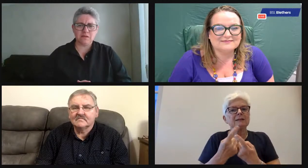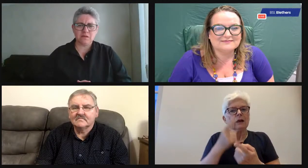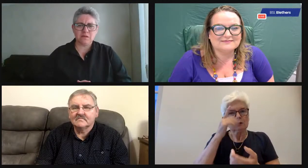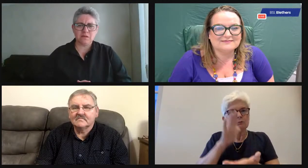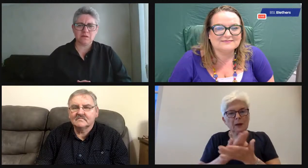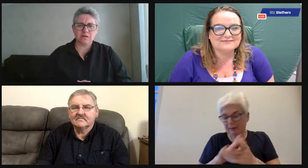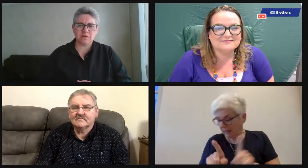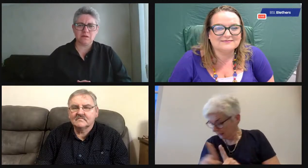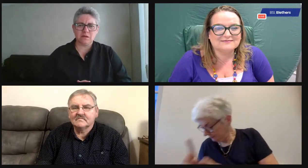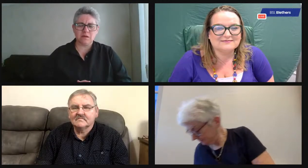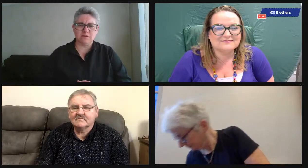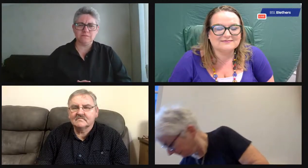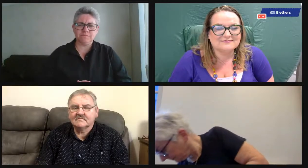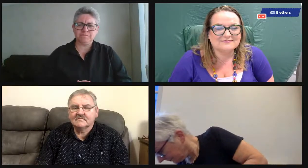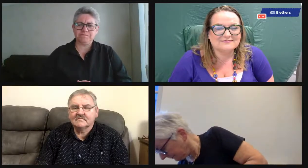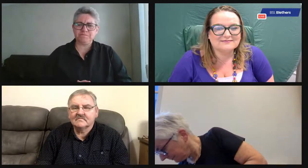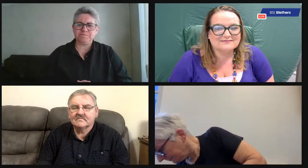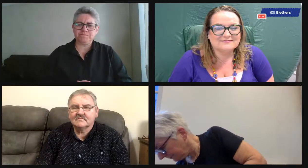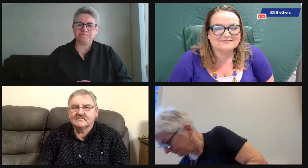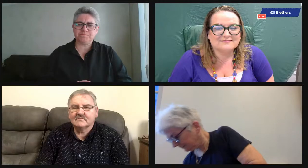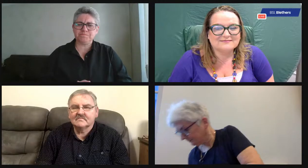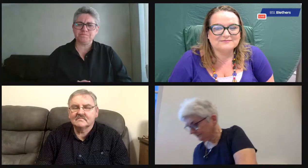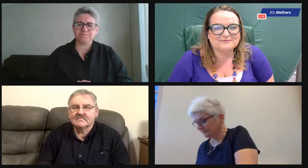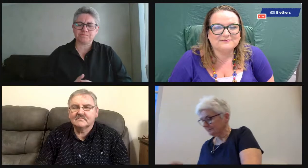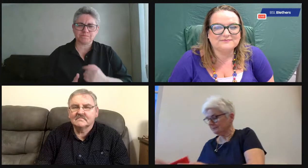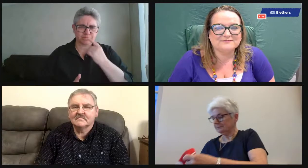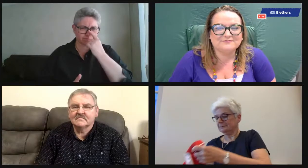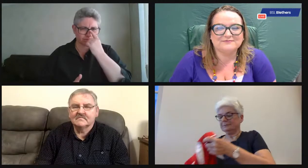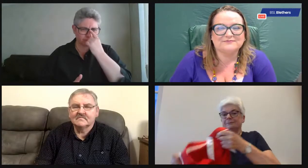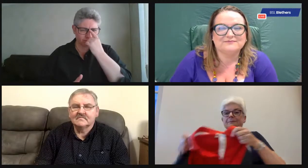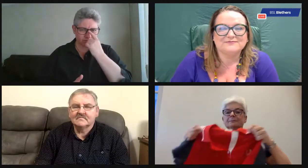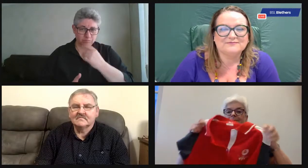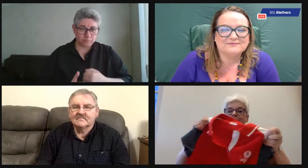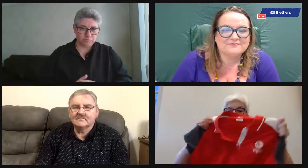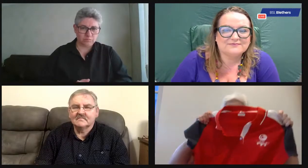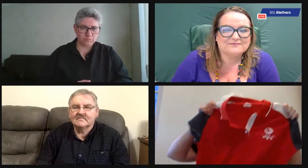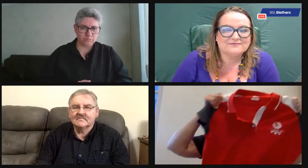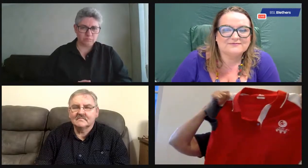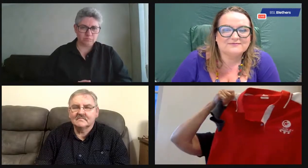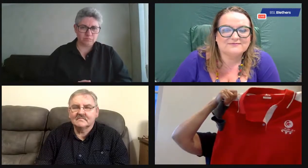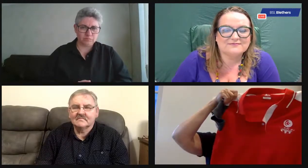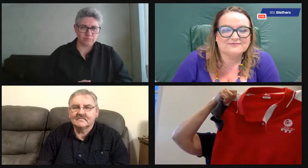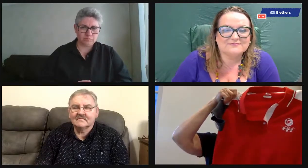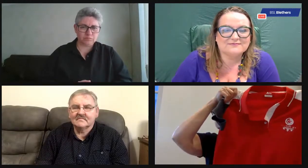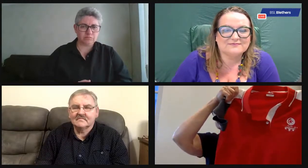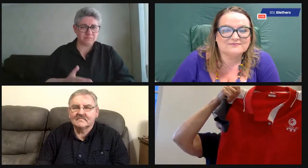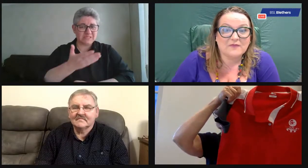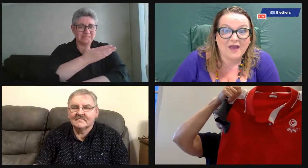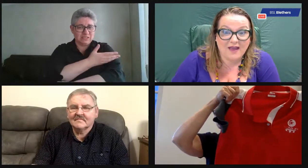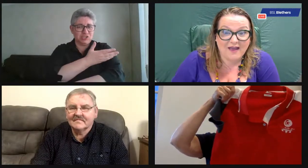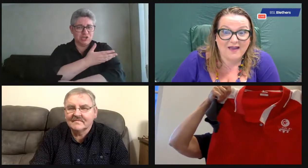Well, I gave them my time, but they gave me all kinds of memories and memorabilia, including this.